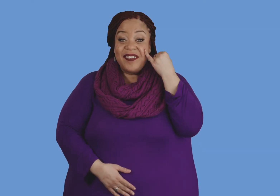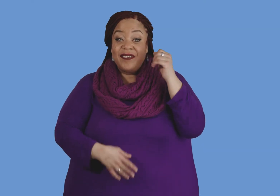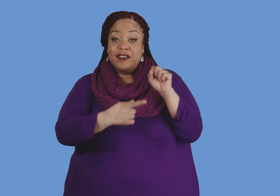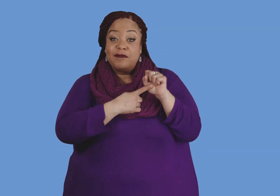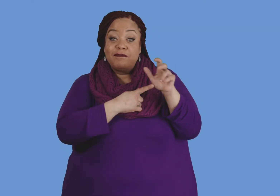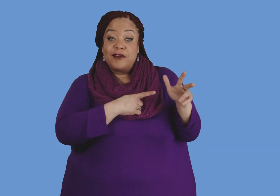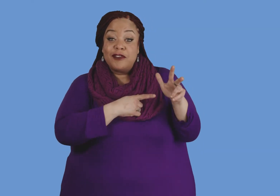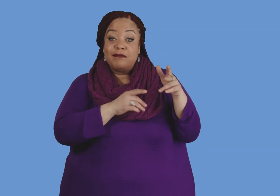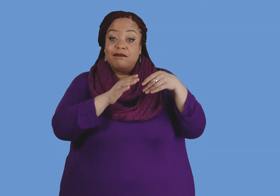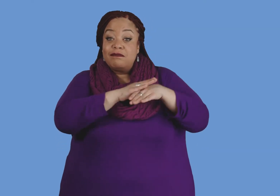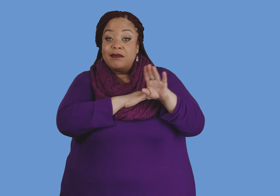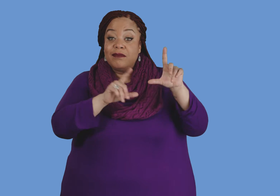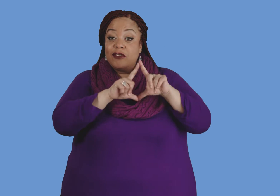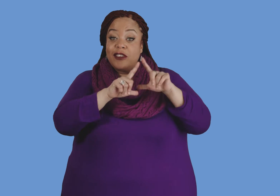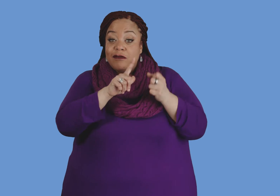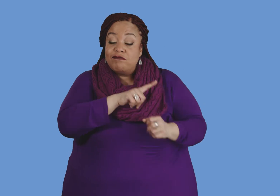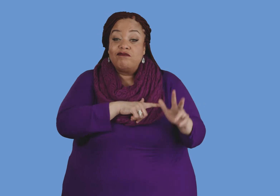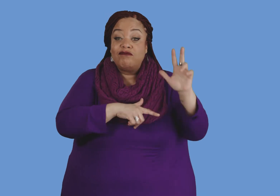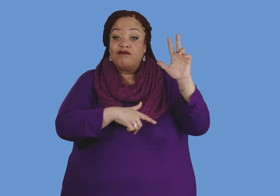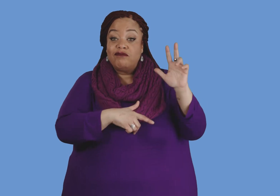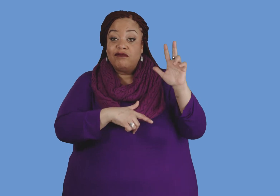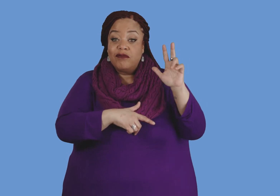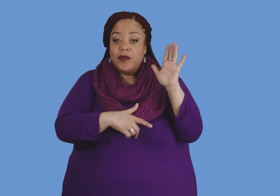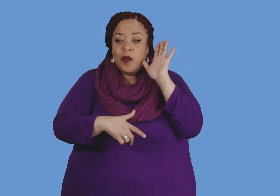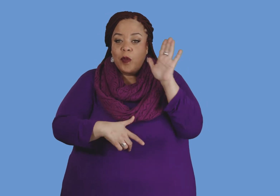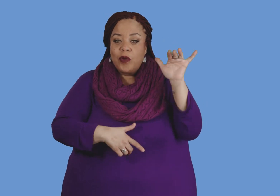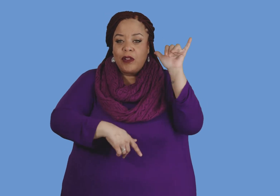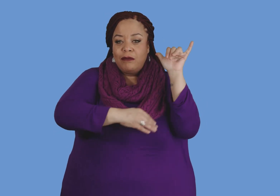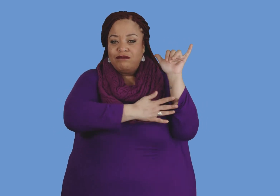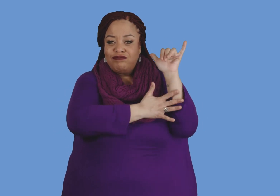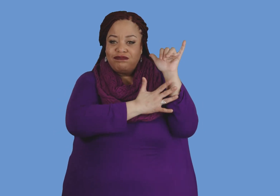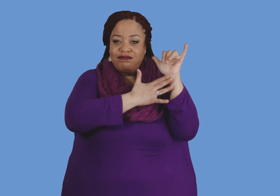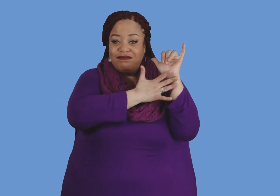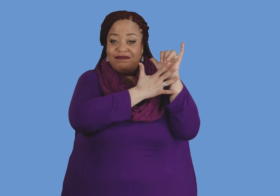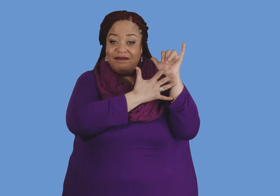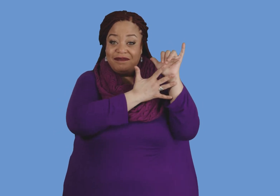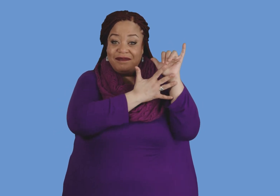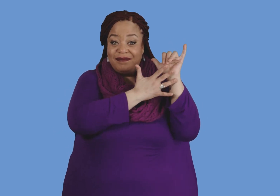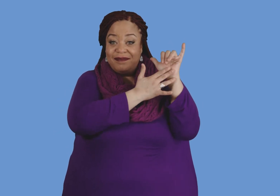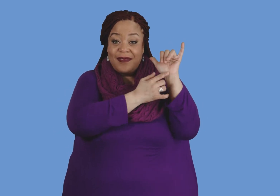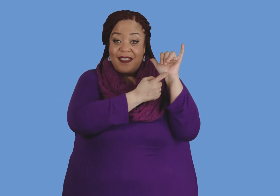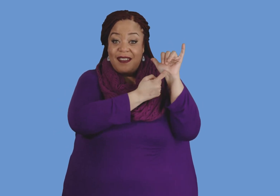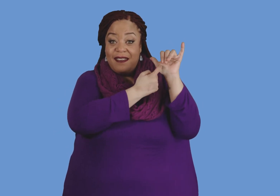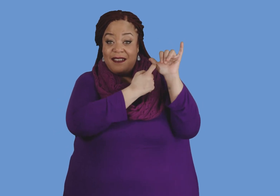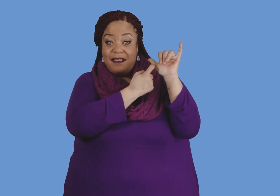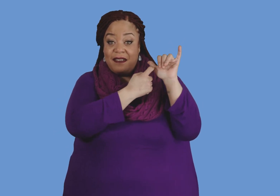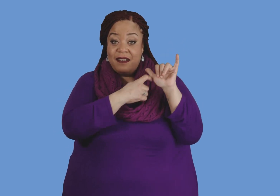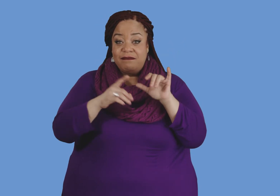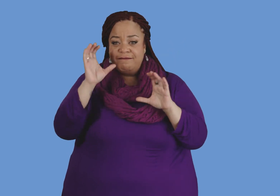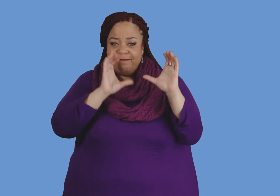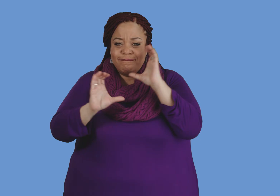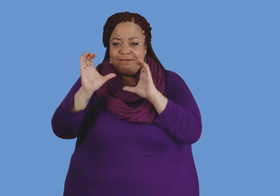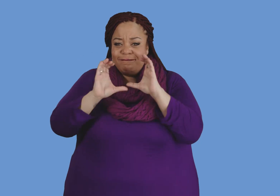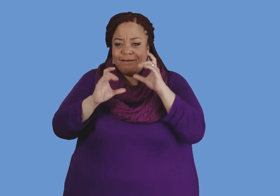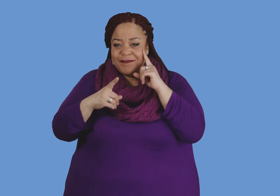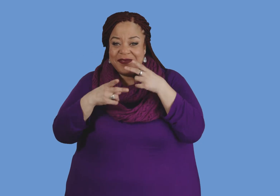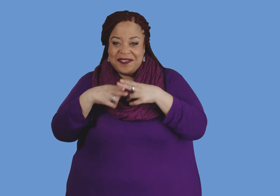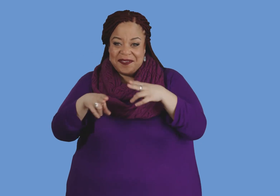If semen gets into your vagina, sperm can swim up through your cervix, uterus, and